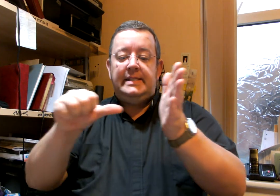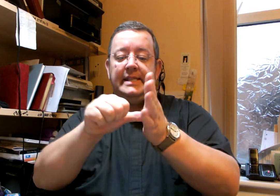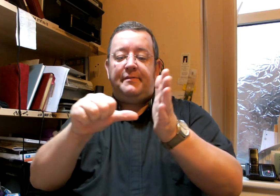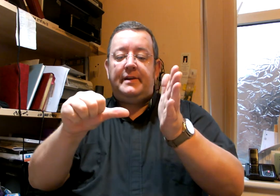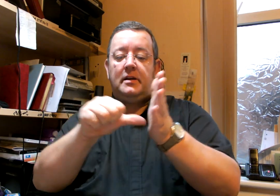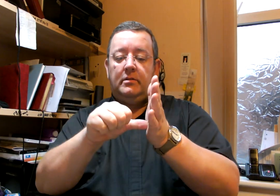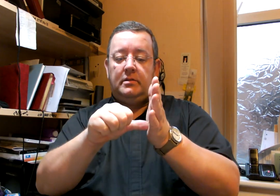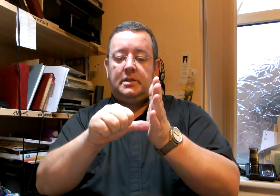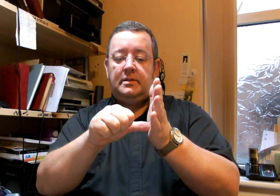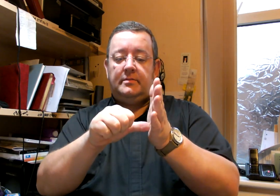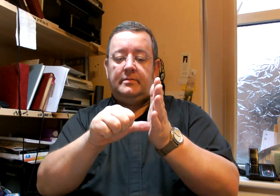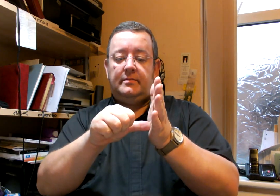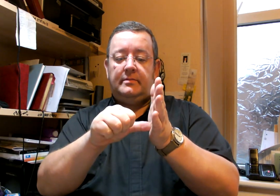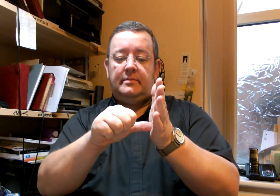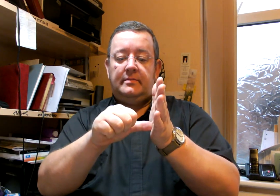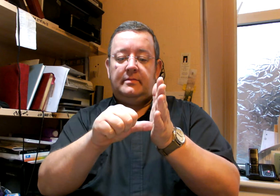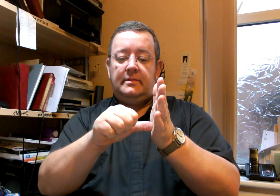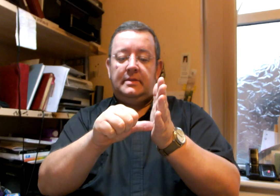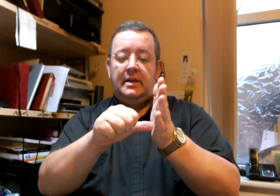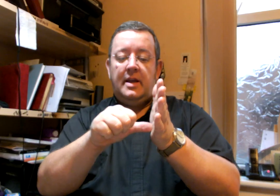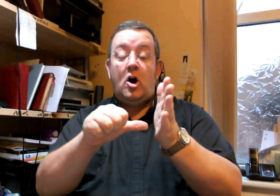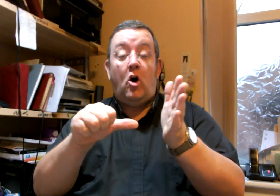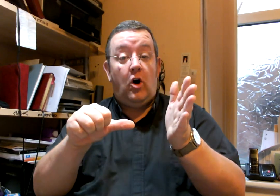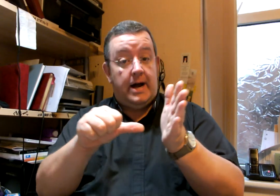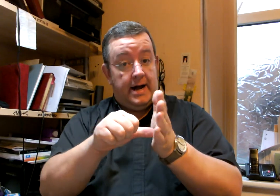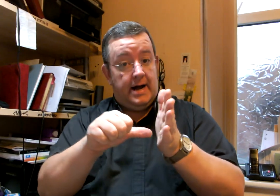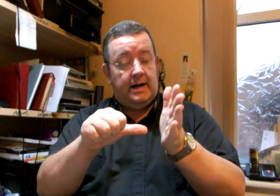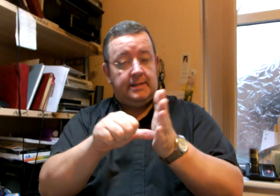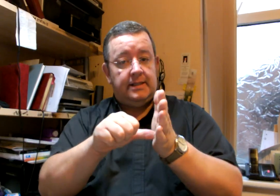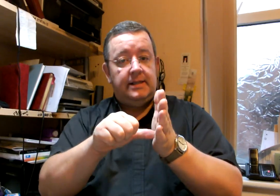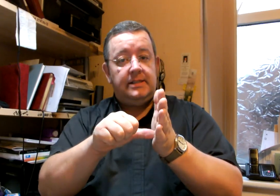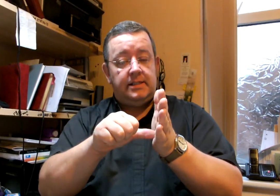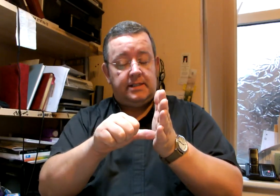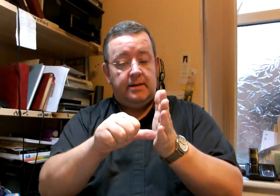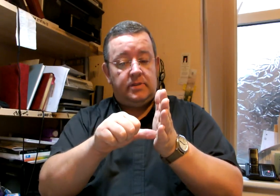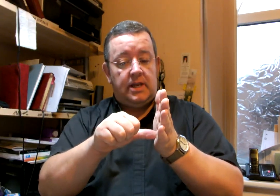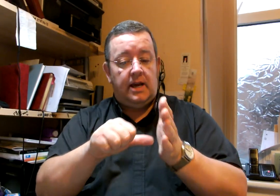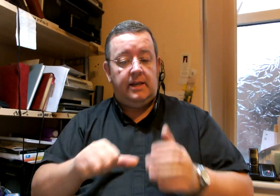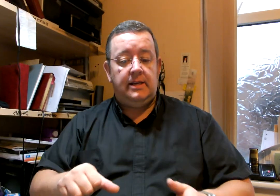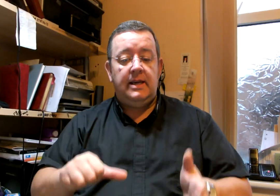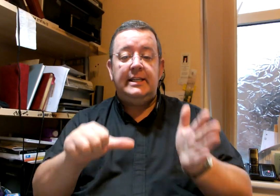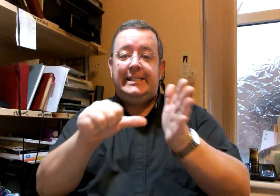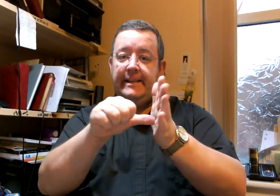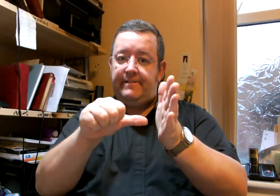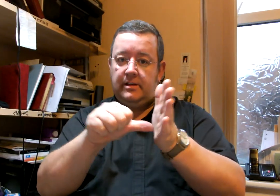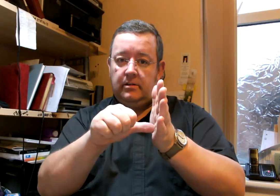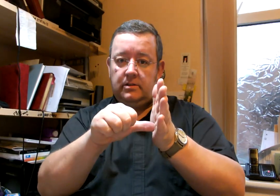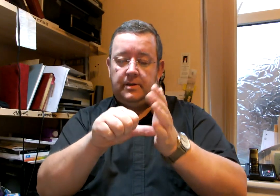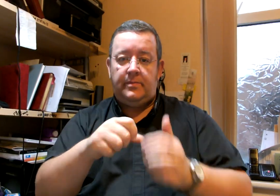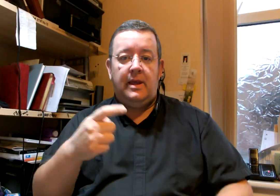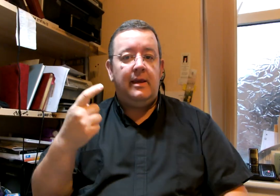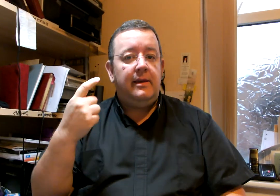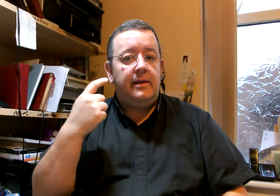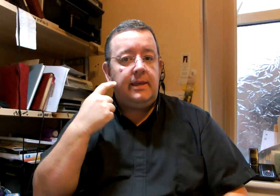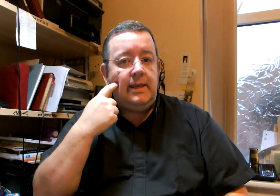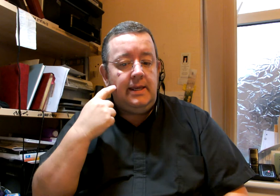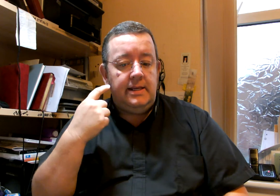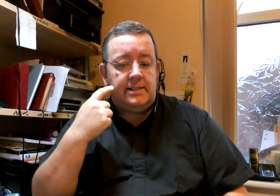Difficult. Or hard. It's the same sign. Difficult. Easy.